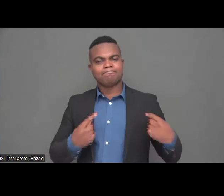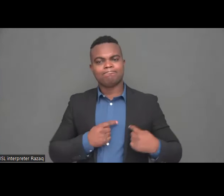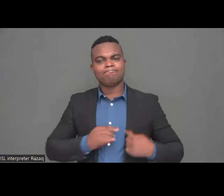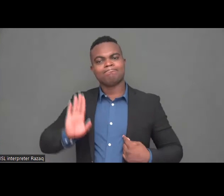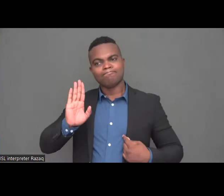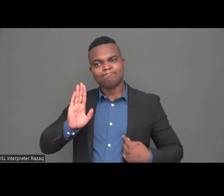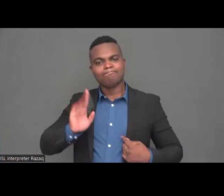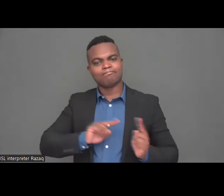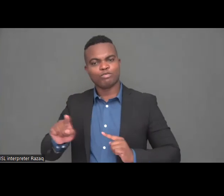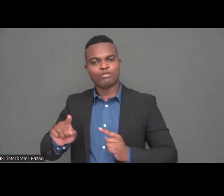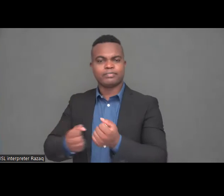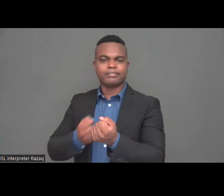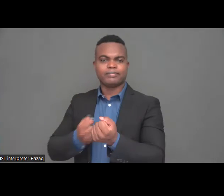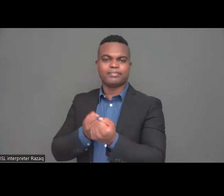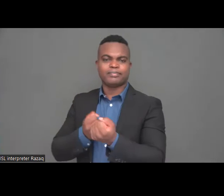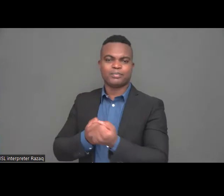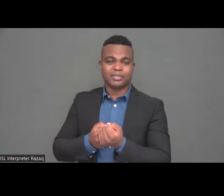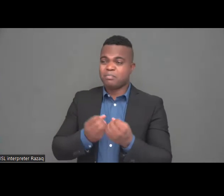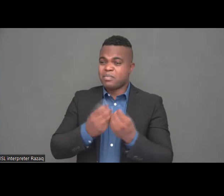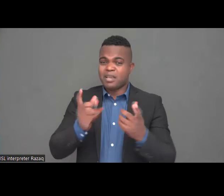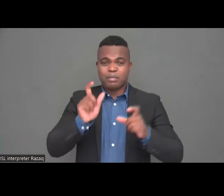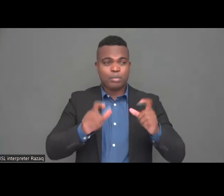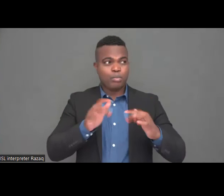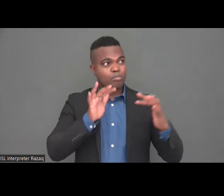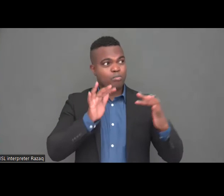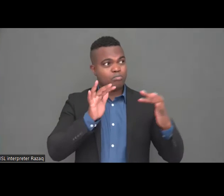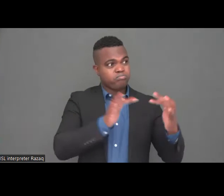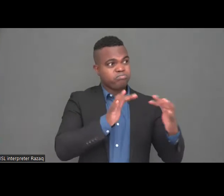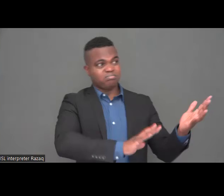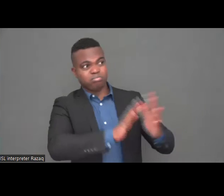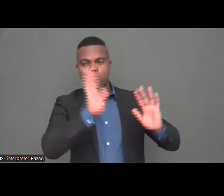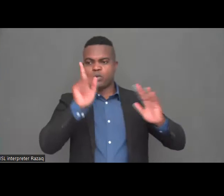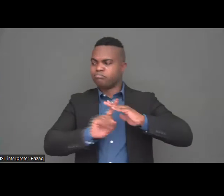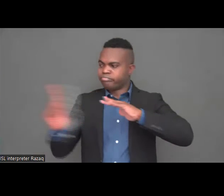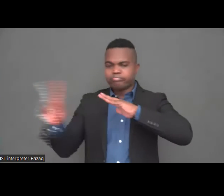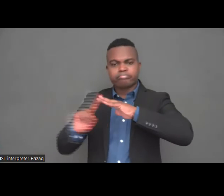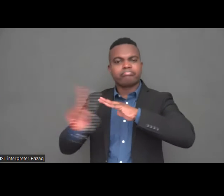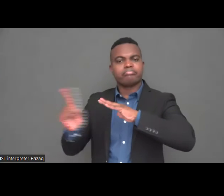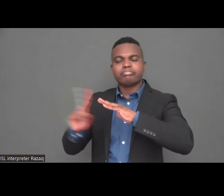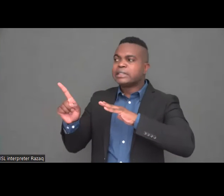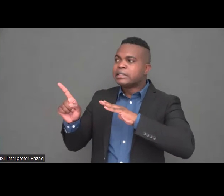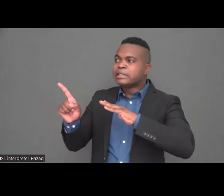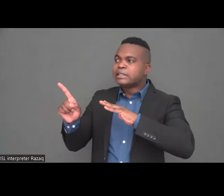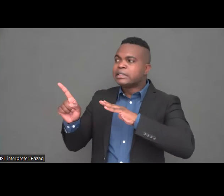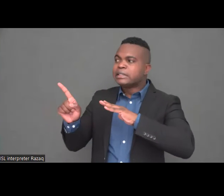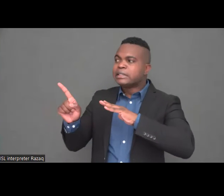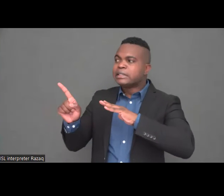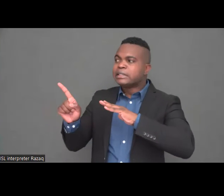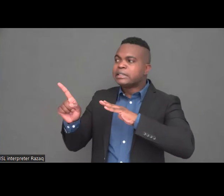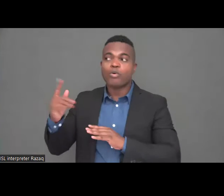the daycare services of our NGOs. We would need a kind of